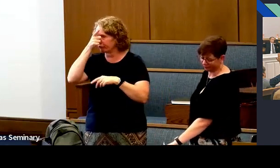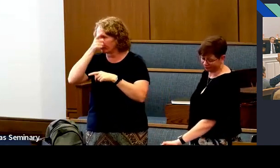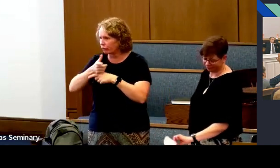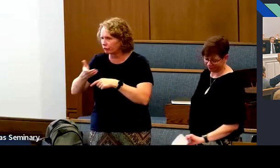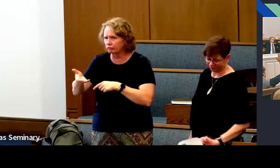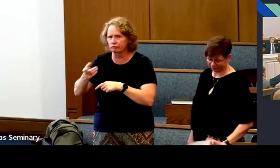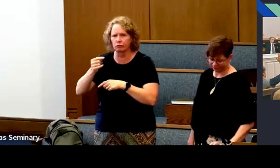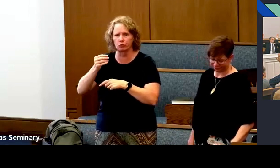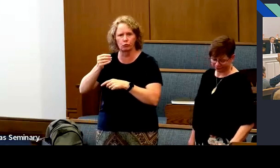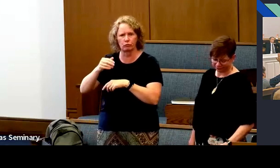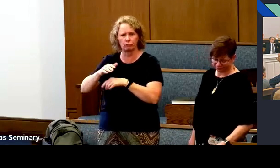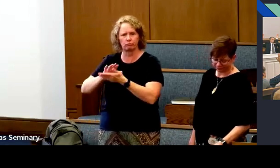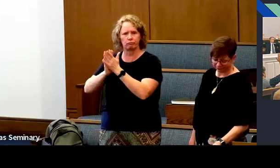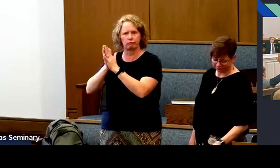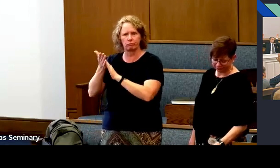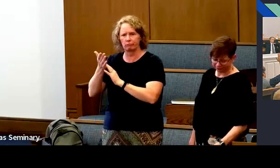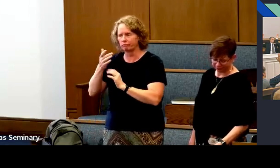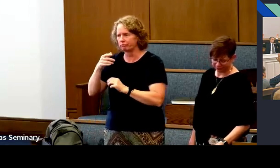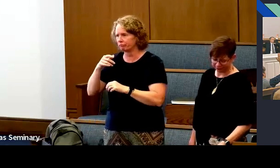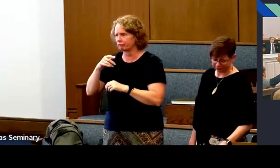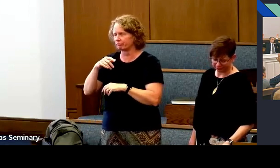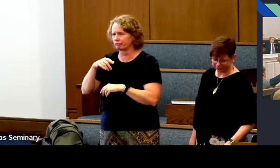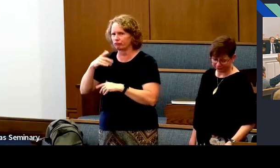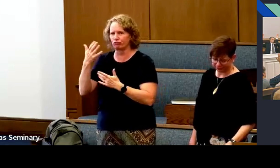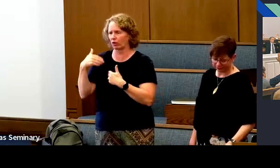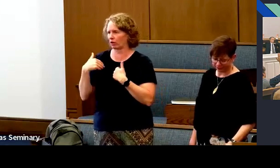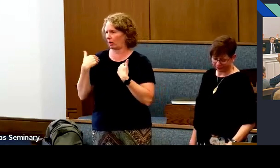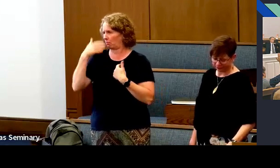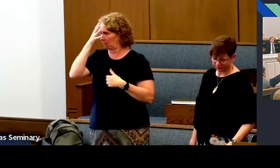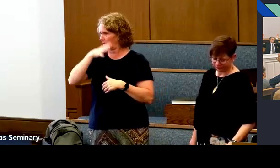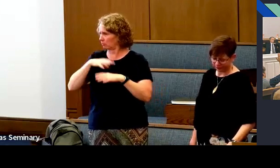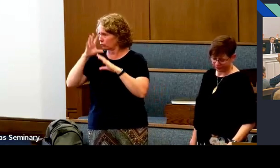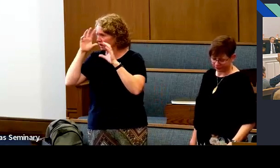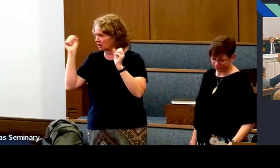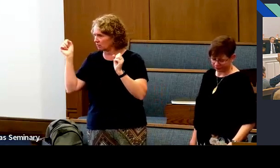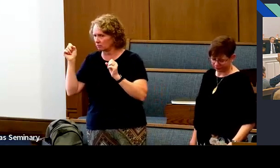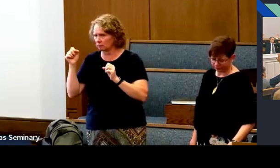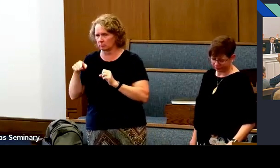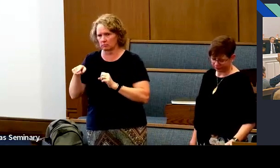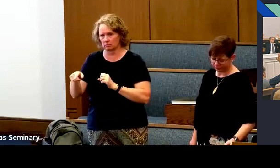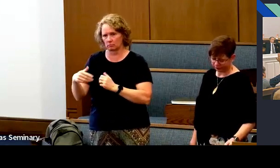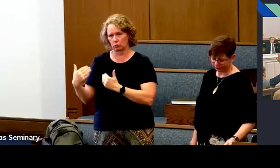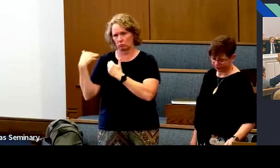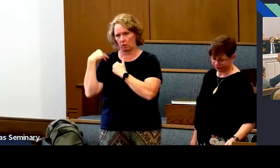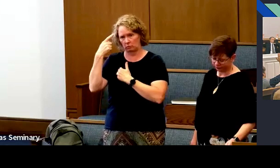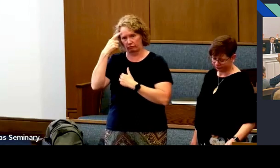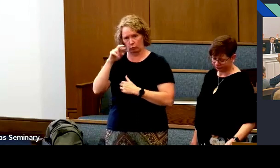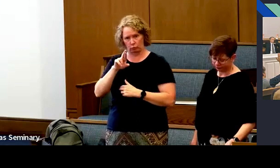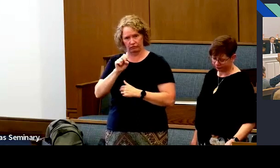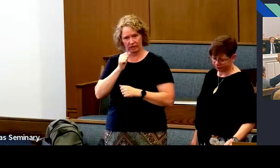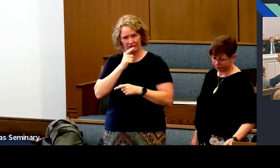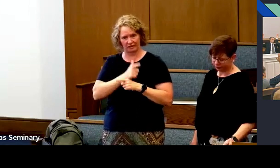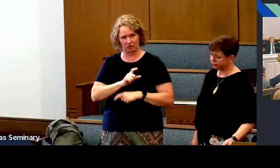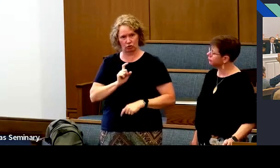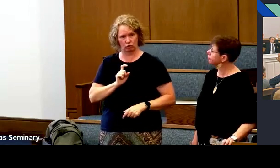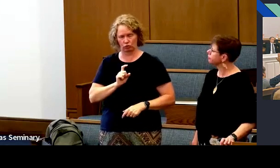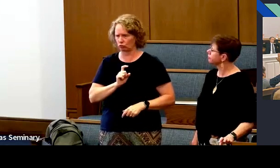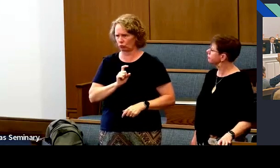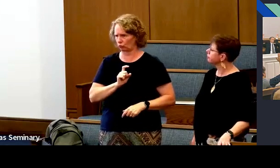this group of Relief Society sisters. And the bishop can call brethren to be the young men presidents.